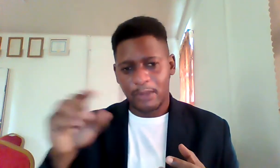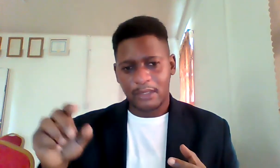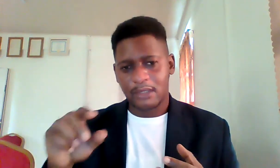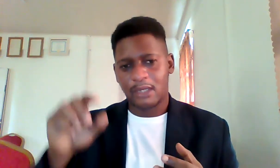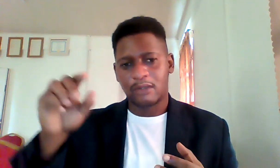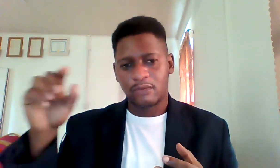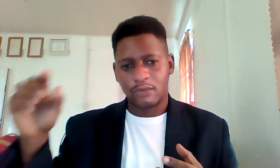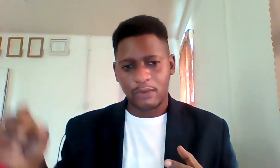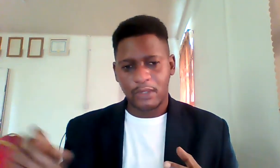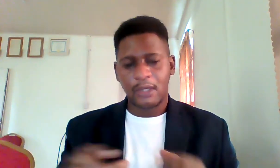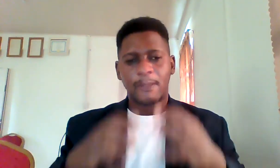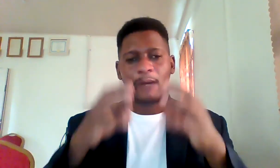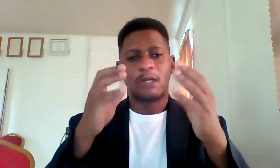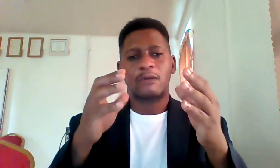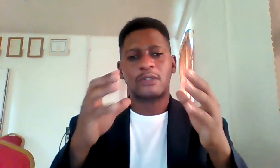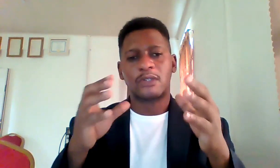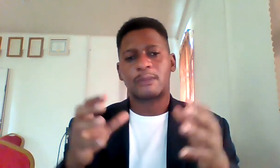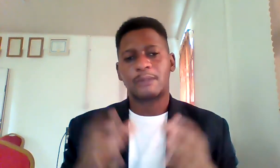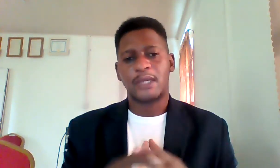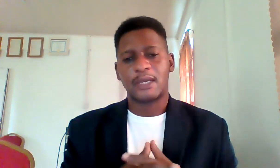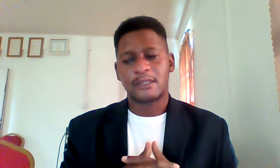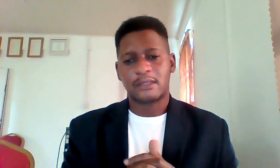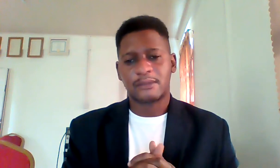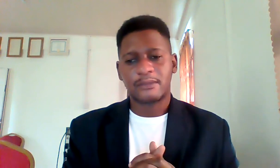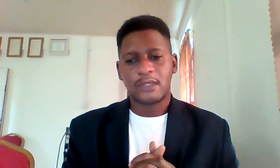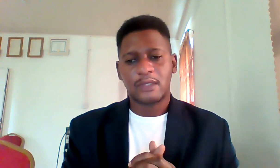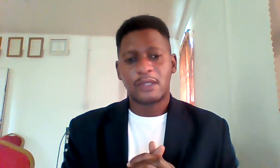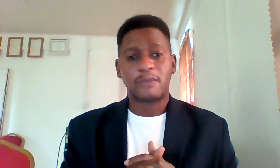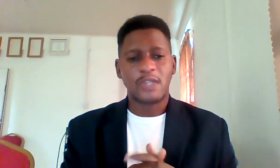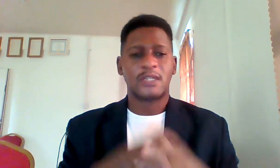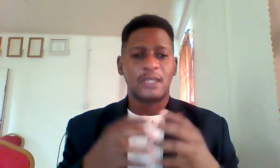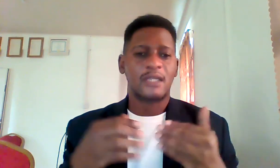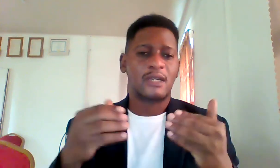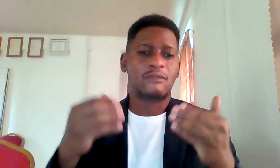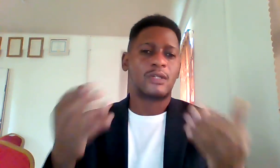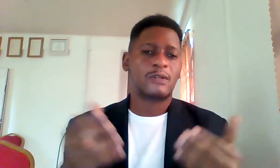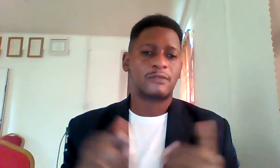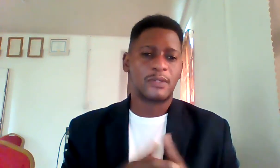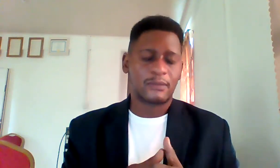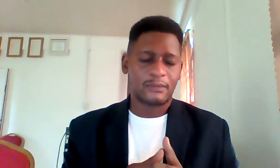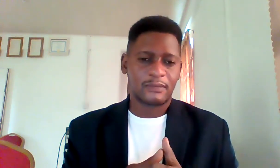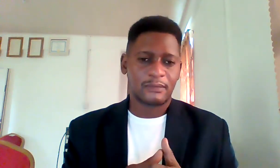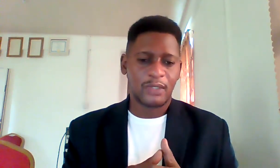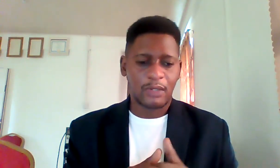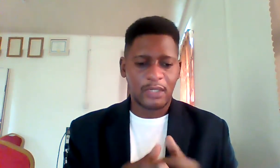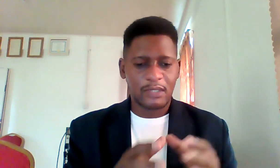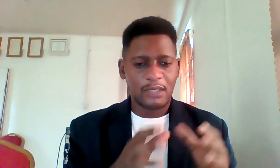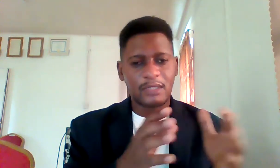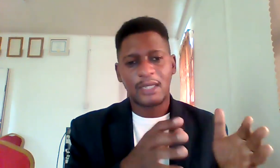and control now without your wbs the project again can run away from you because there is nothing